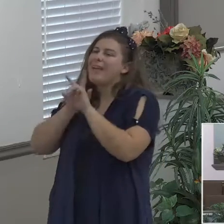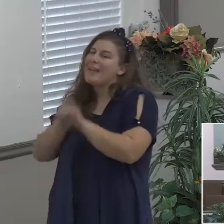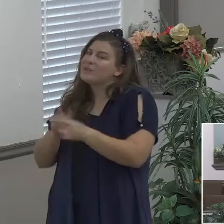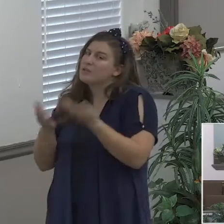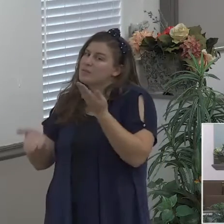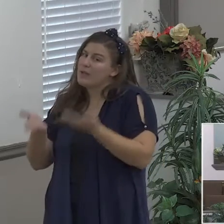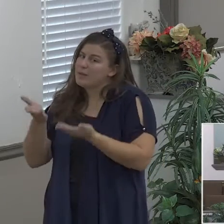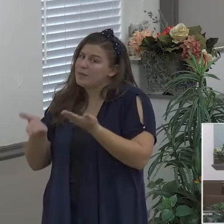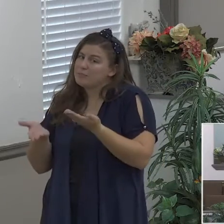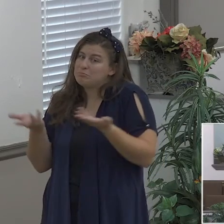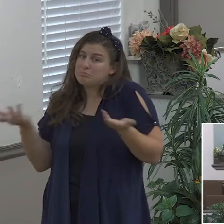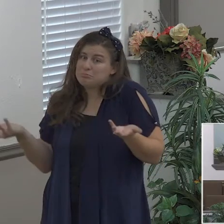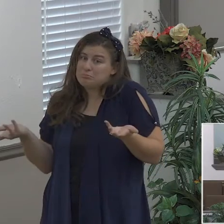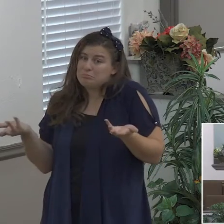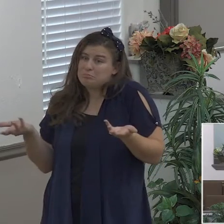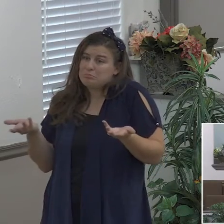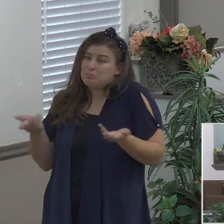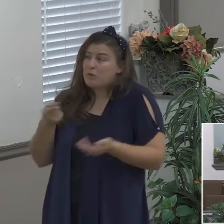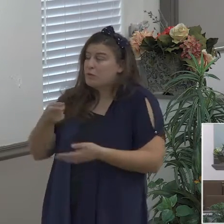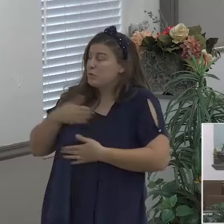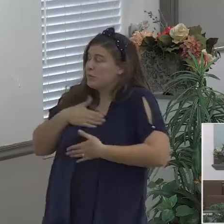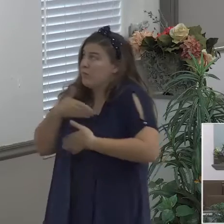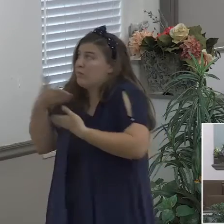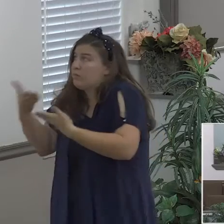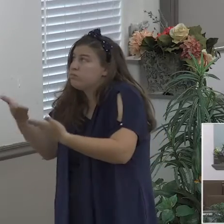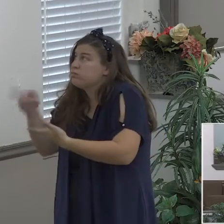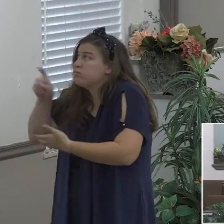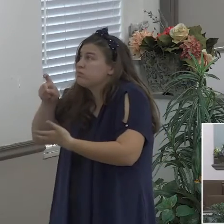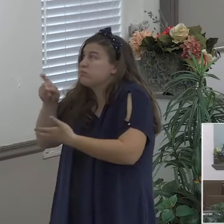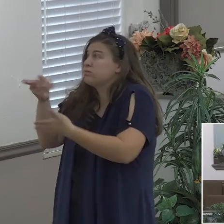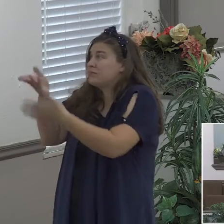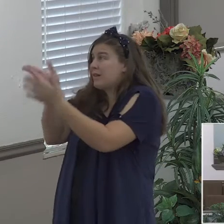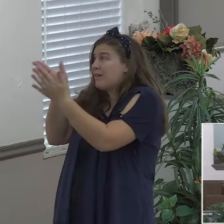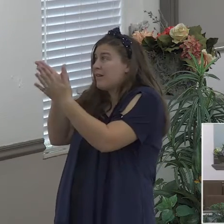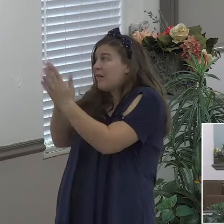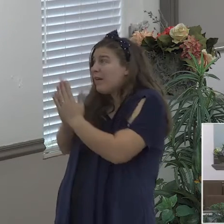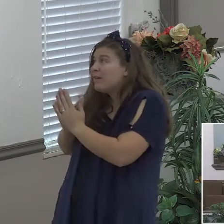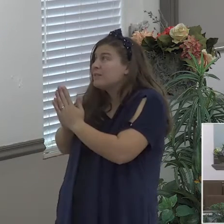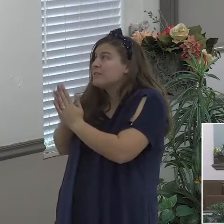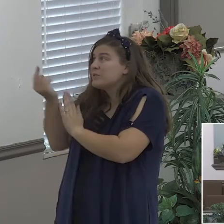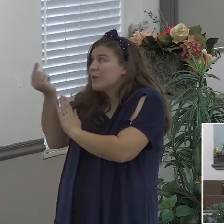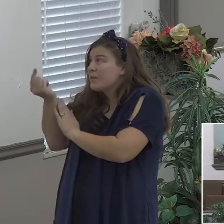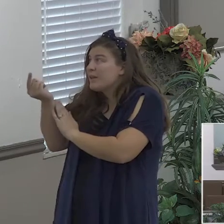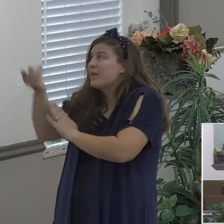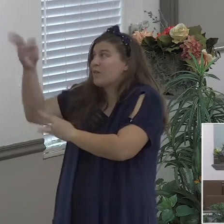what provision has God made for you